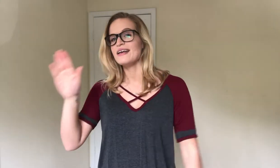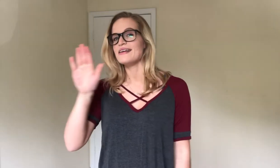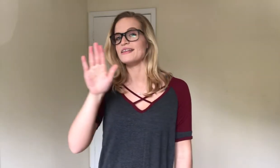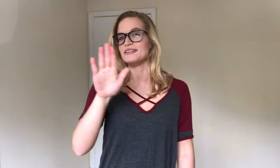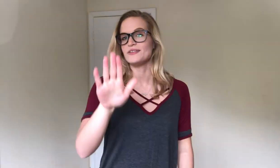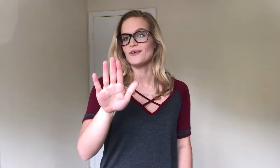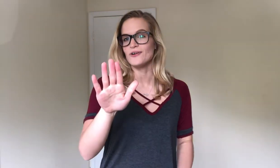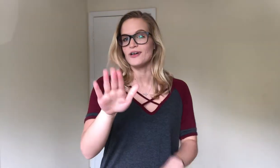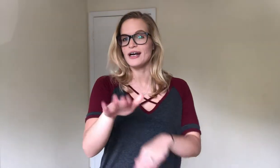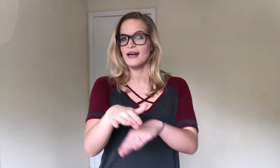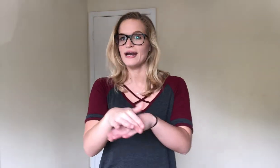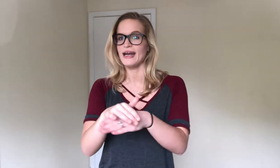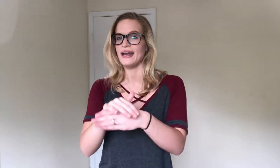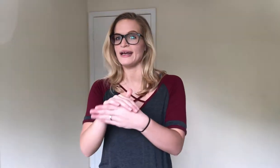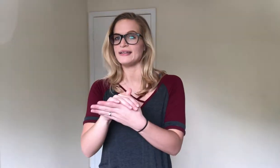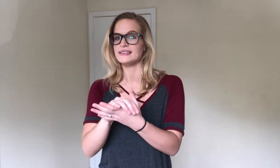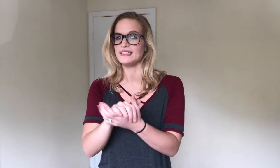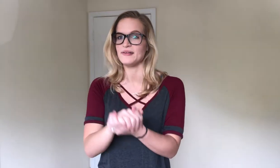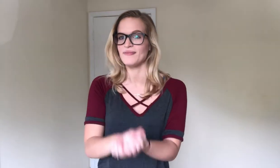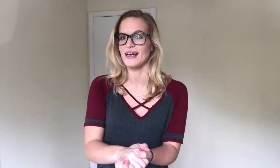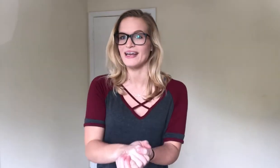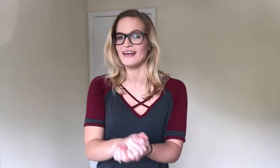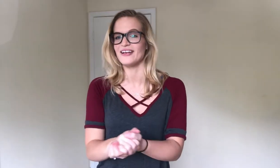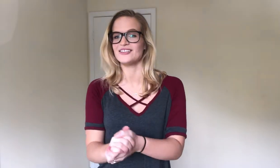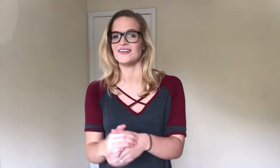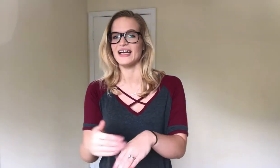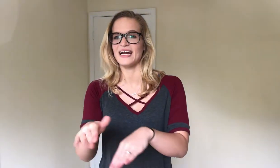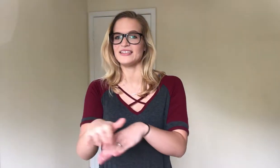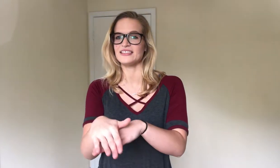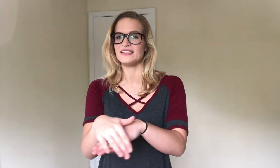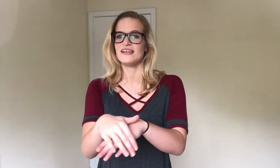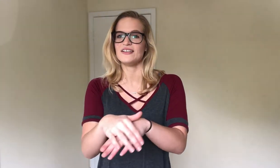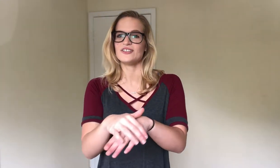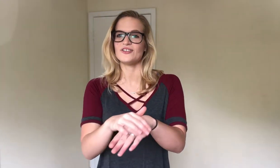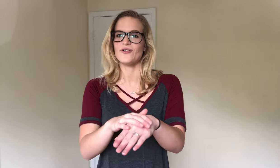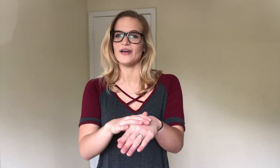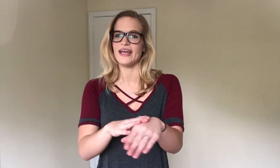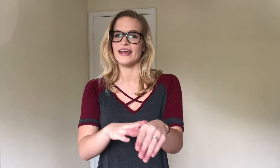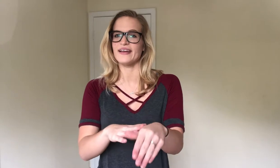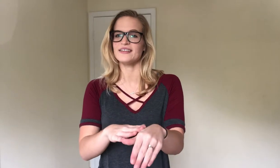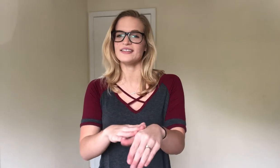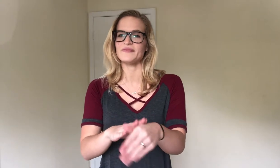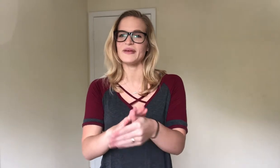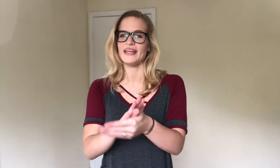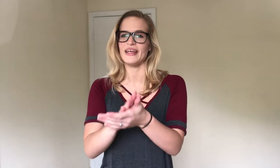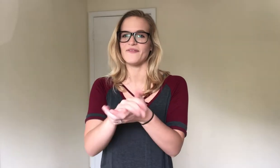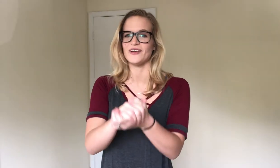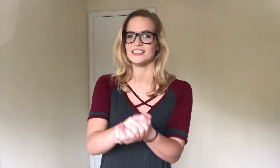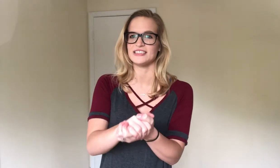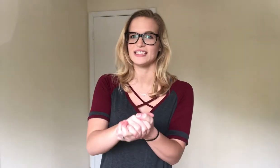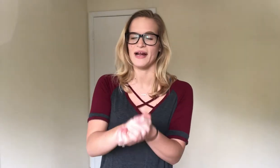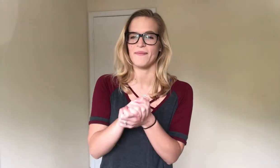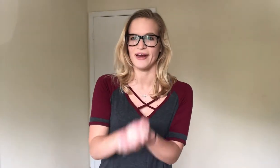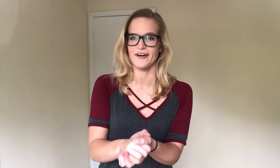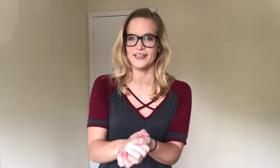Is. Your. Hand. In my hand. I kind of just. Showed hand. And then went to the sign marriage.